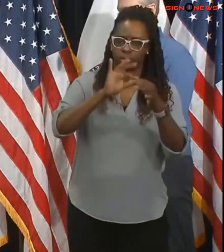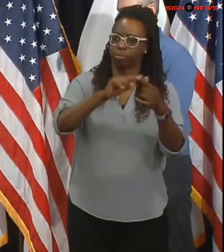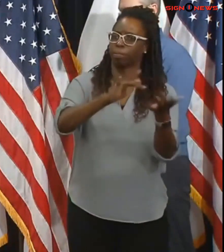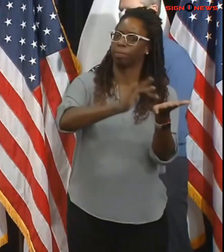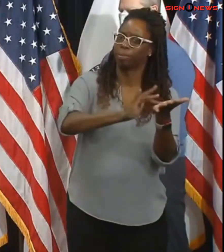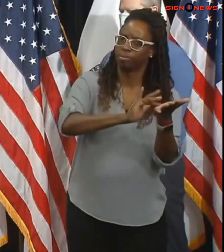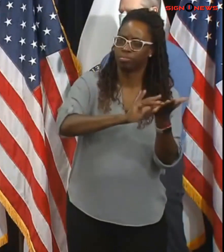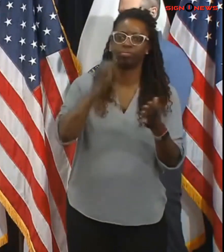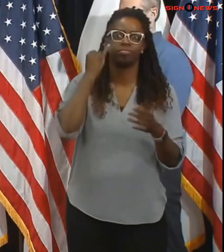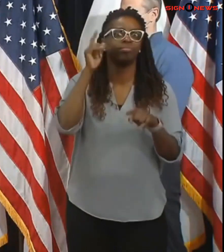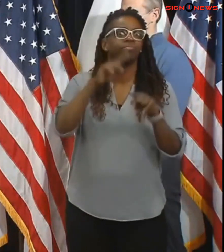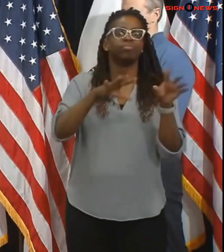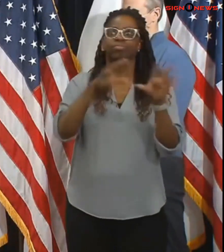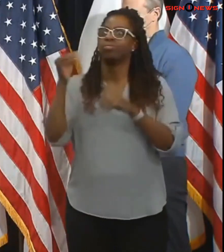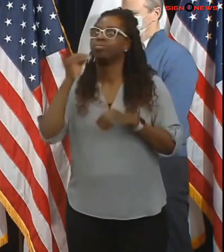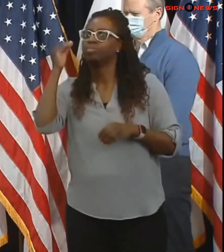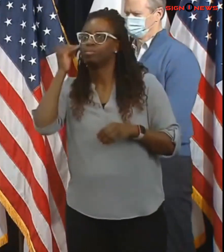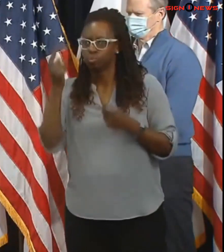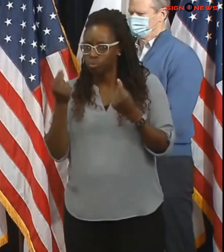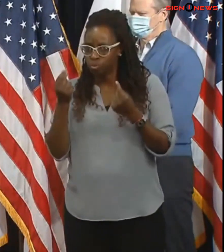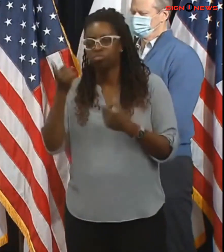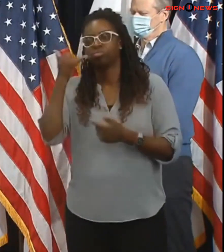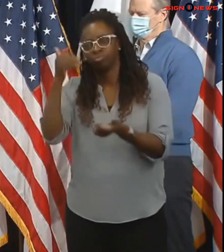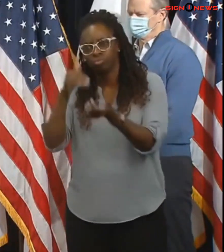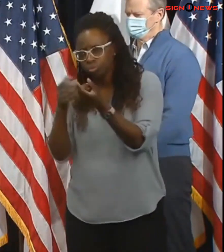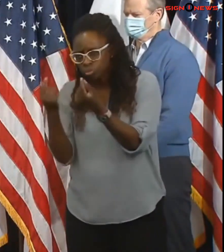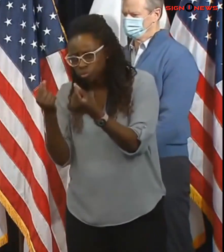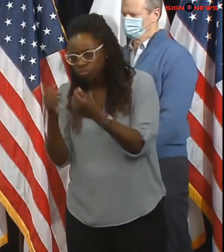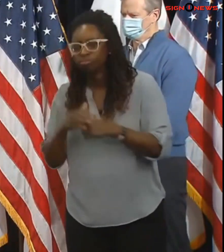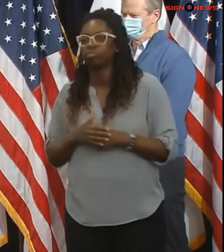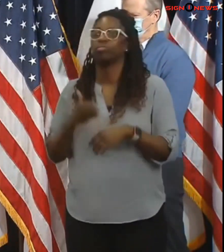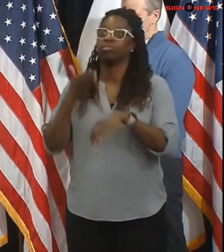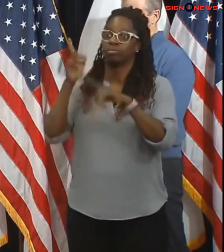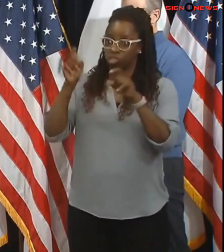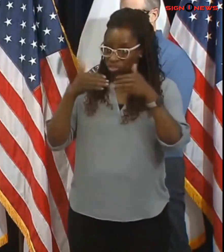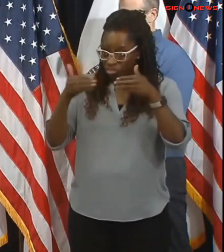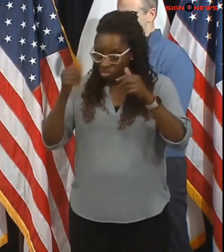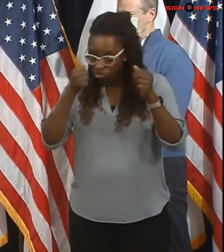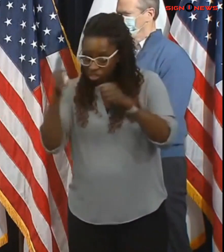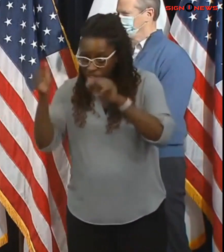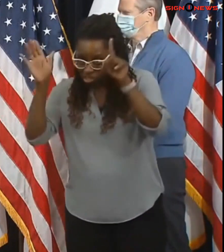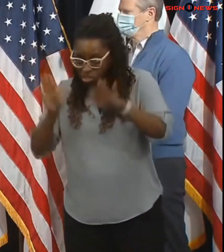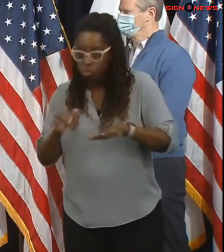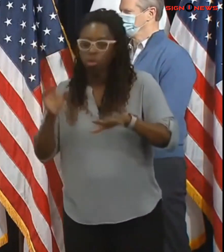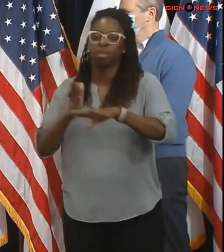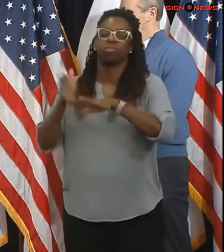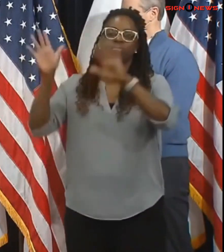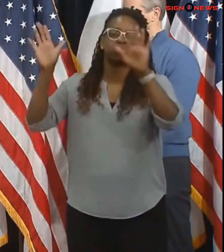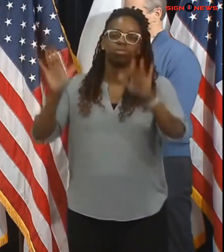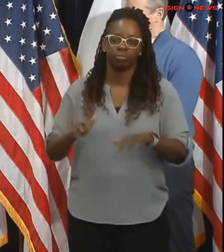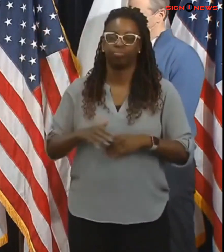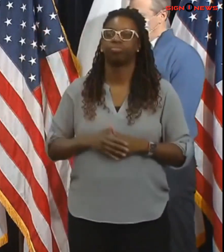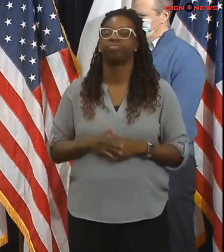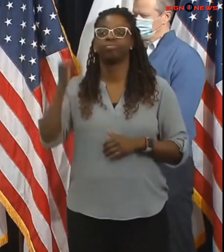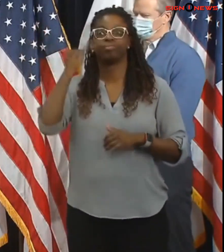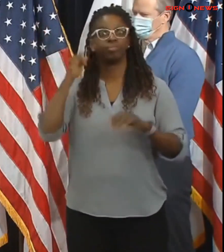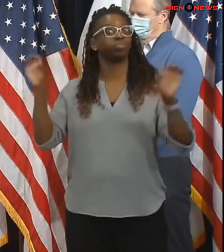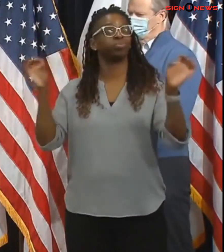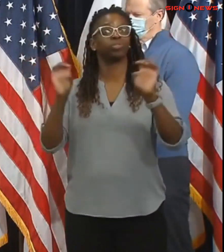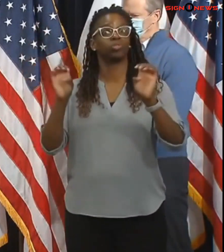during or after the storm if you do have an emergency during the storm please call 9-1-1 residents living in coastal